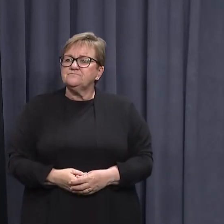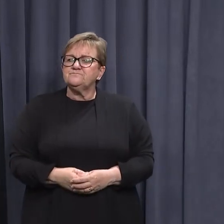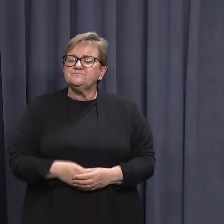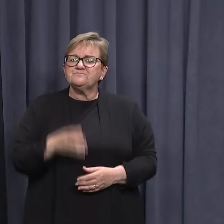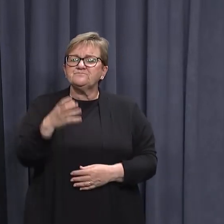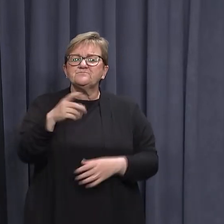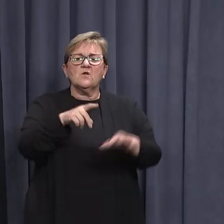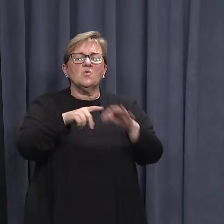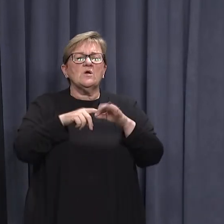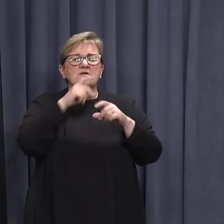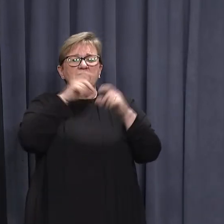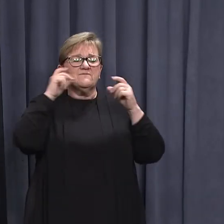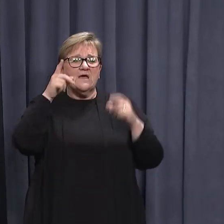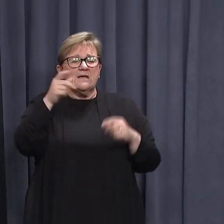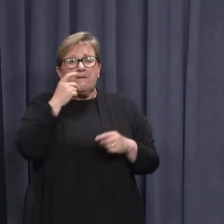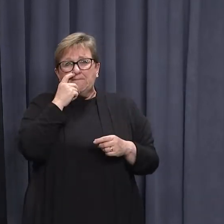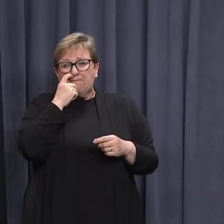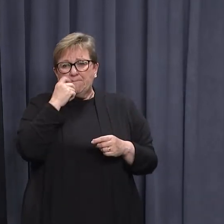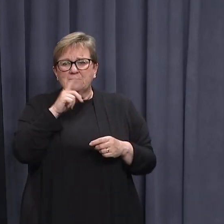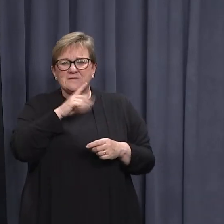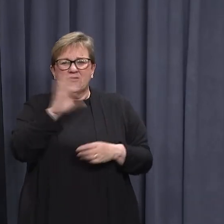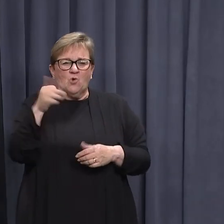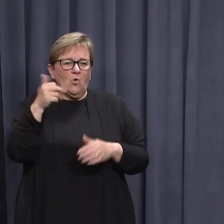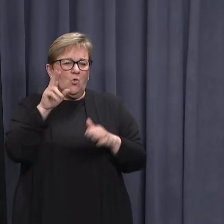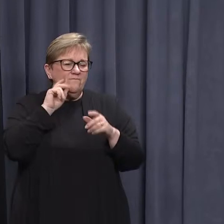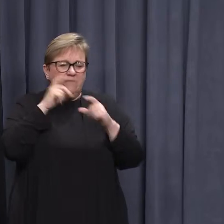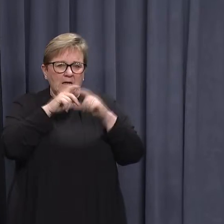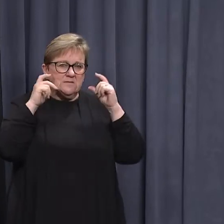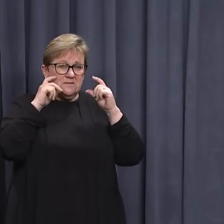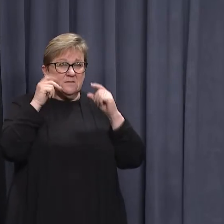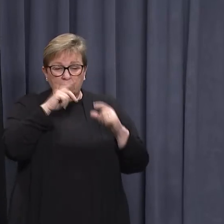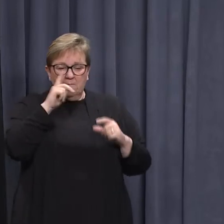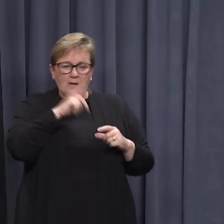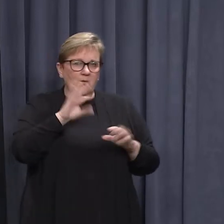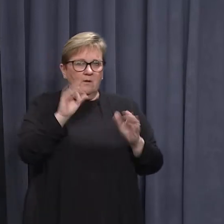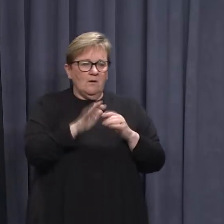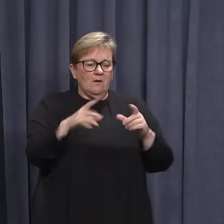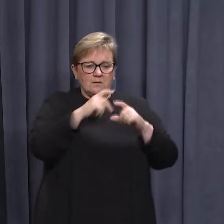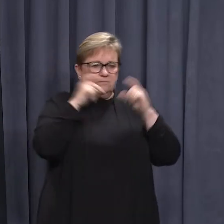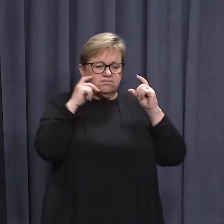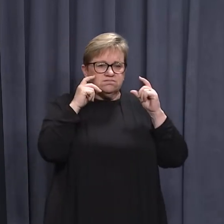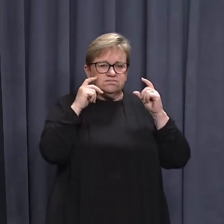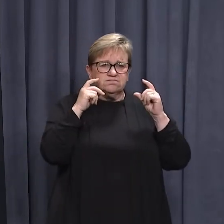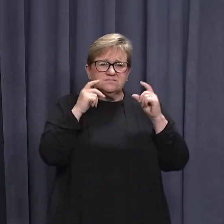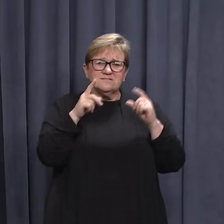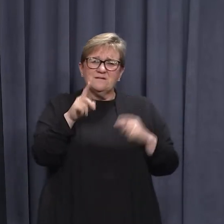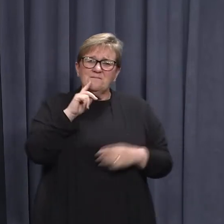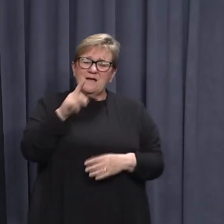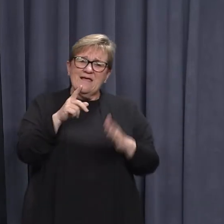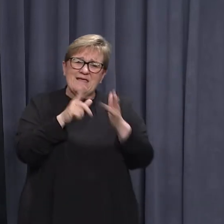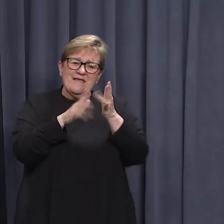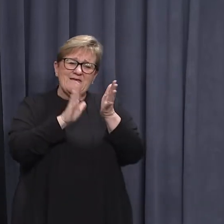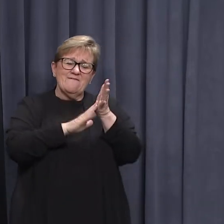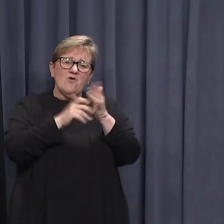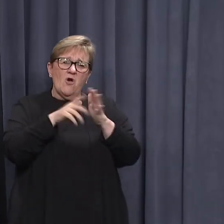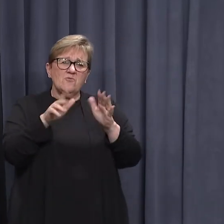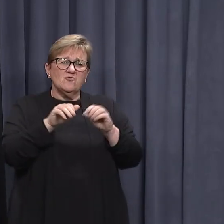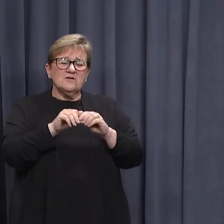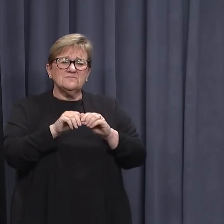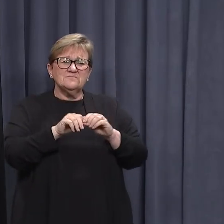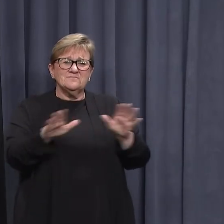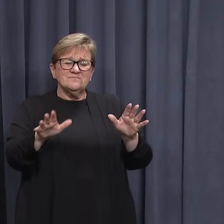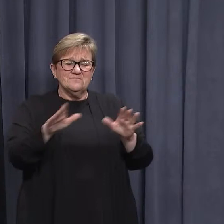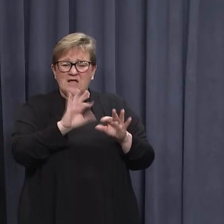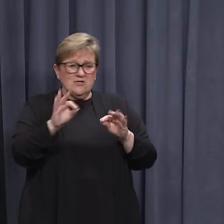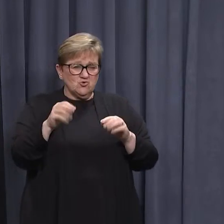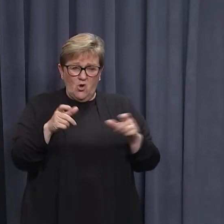On face masks, you said they weren't fun, which I think everyone would agree with. Should this Omicron outbreak not be brought